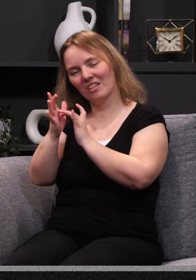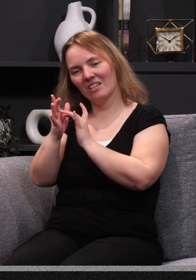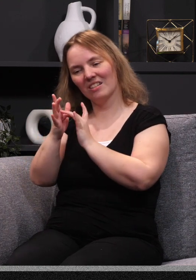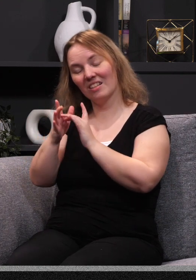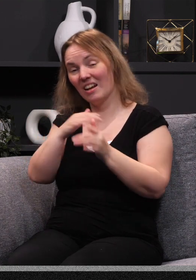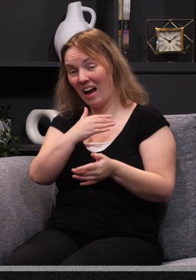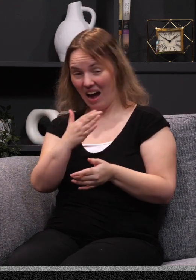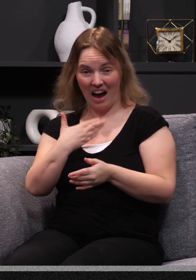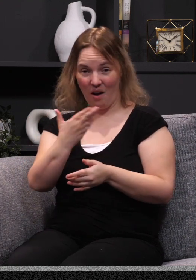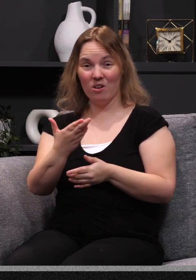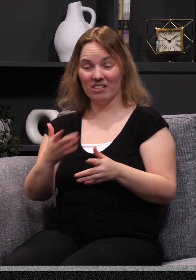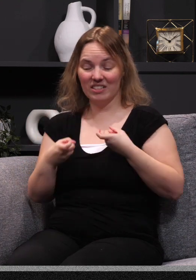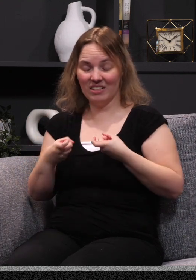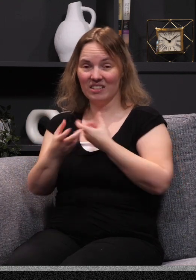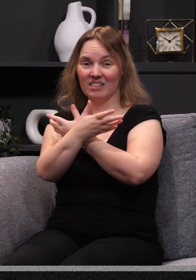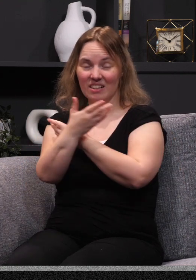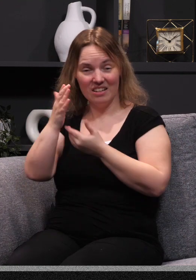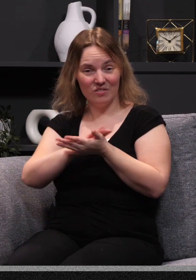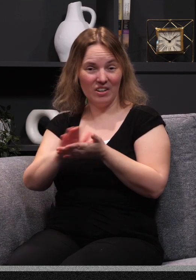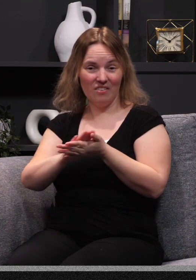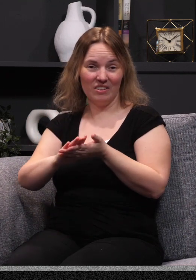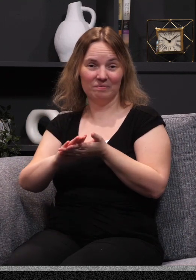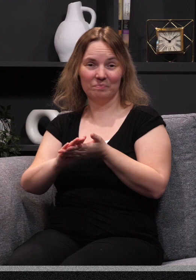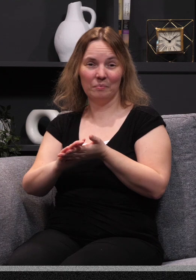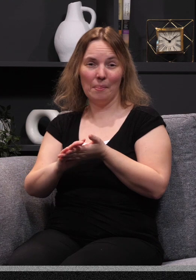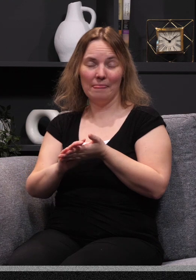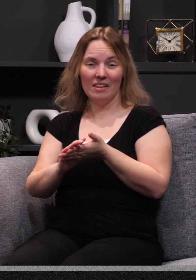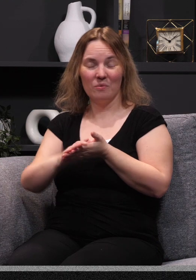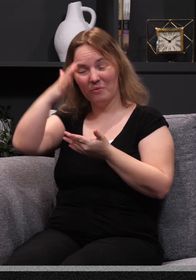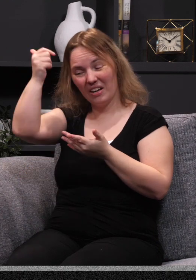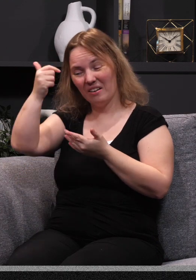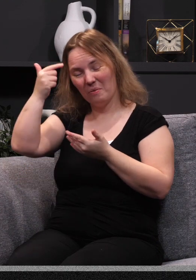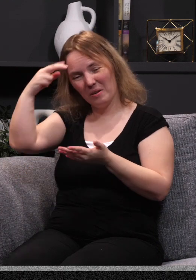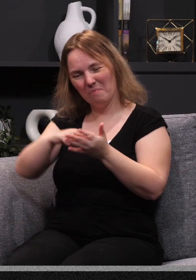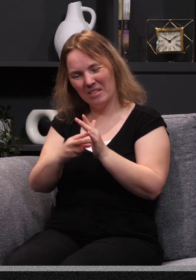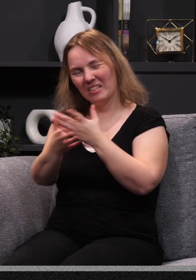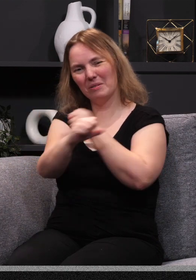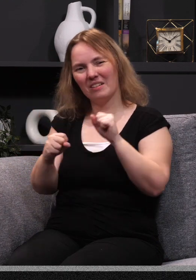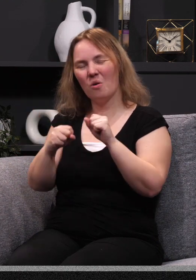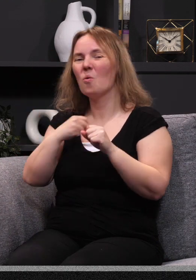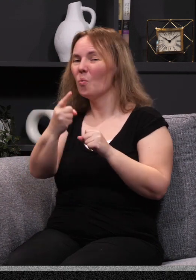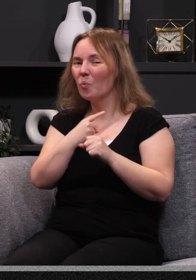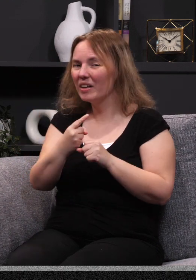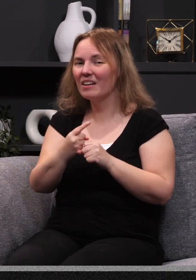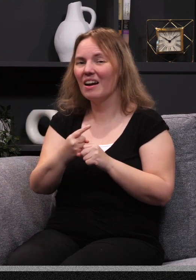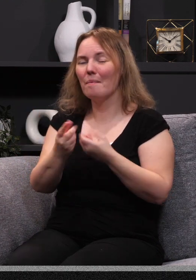happens? Then our sin is forgiven. That's what it means to be saved. We forget what it means to be saved. We have been saved.